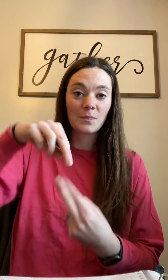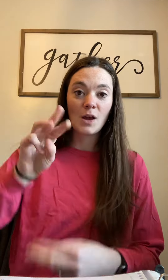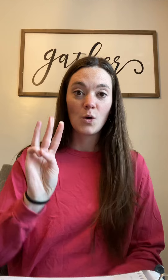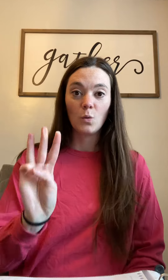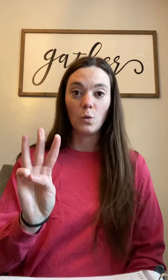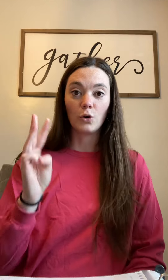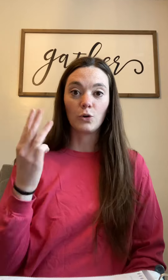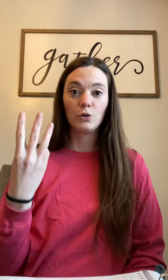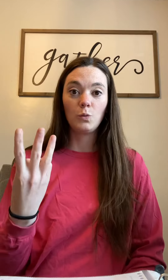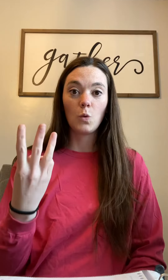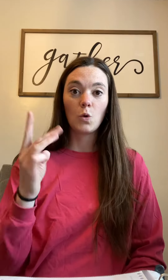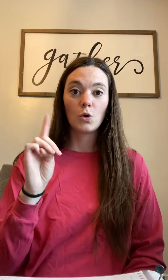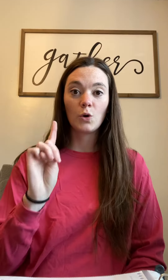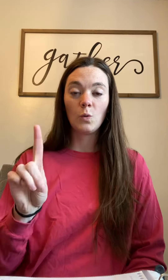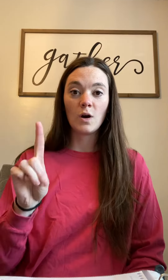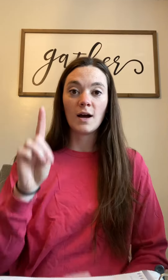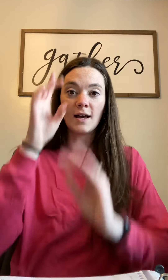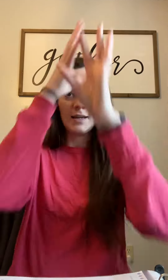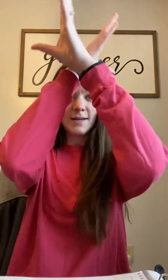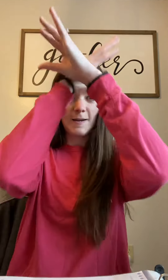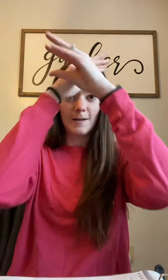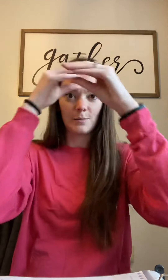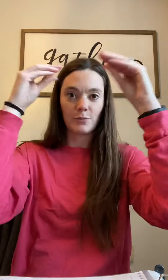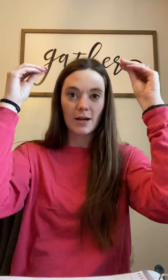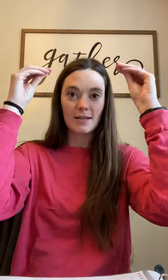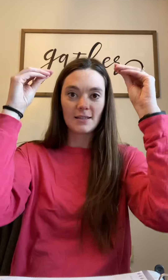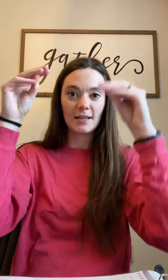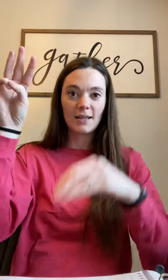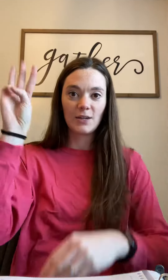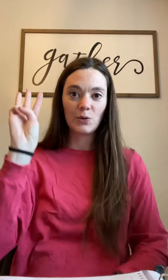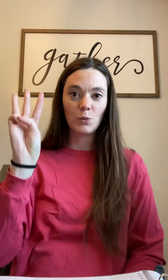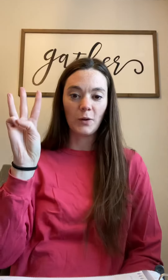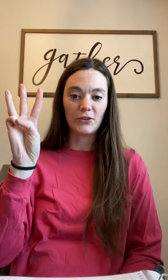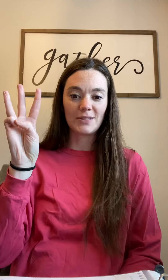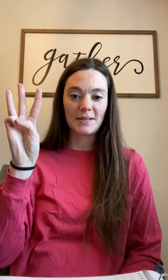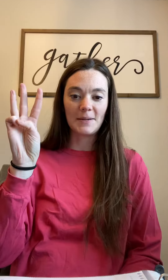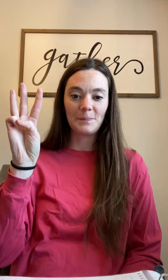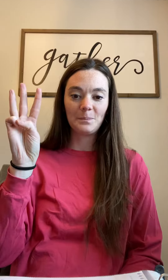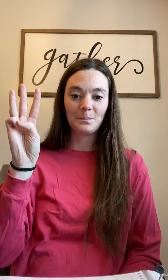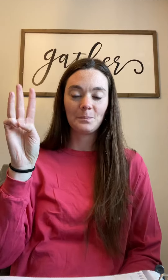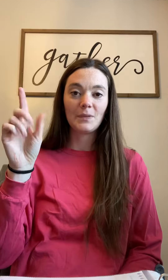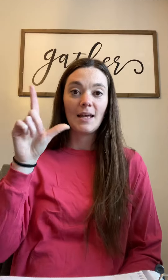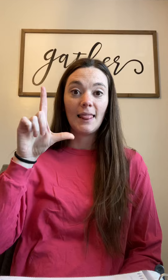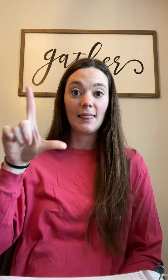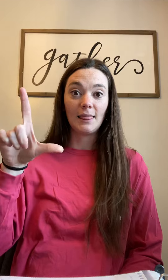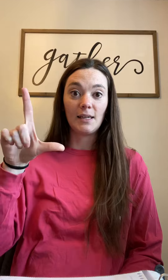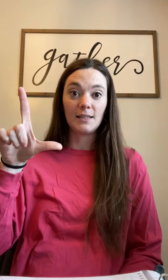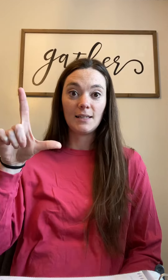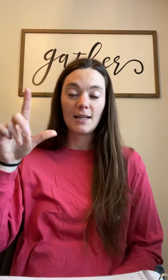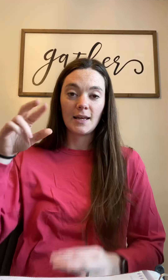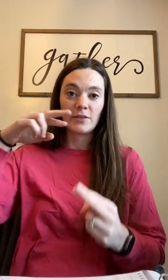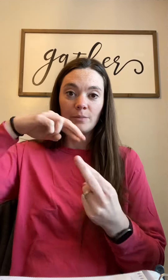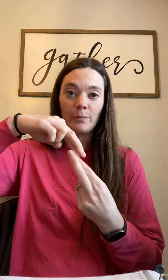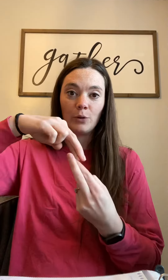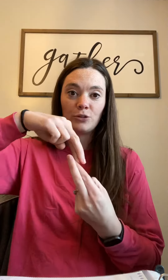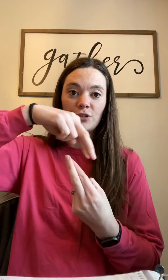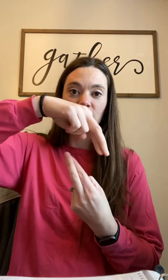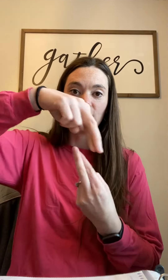World War I and President Wilson. Lenin and the Bolshevik